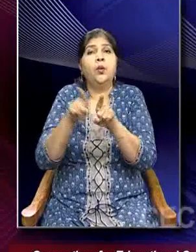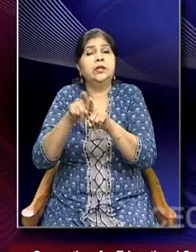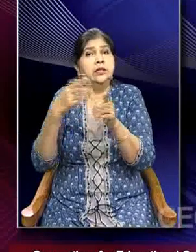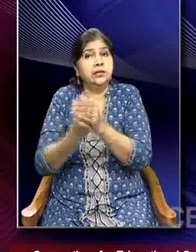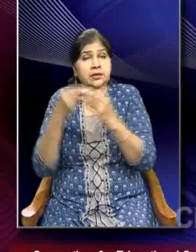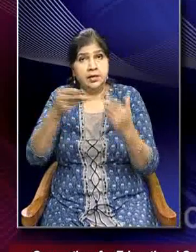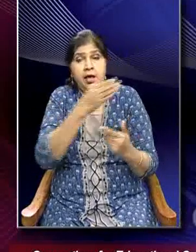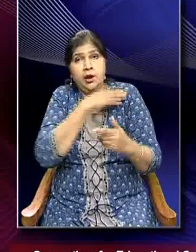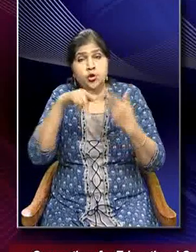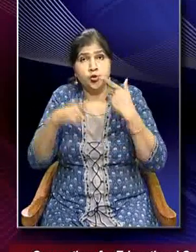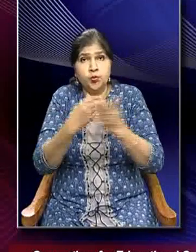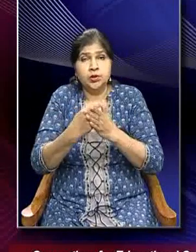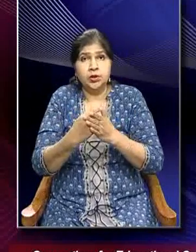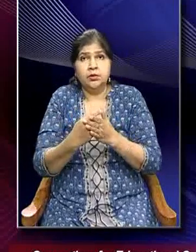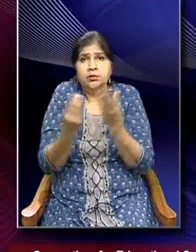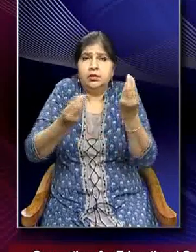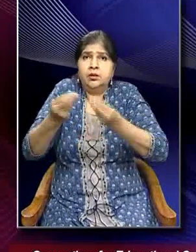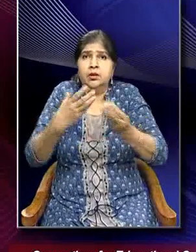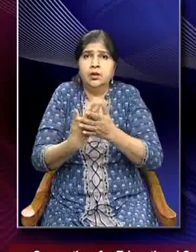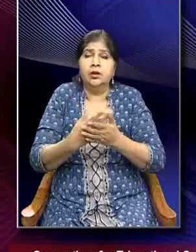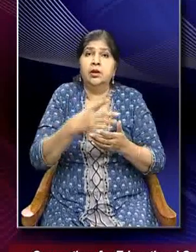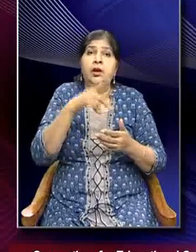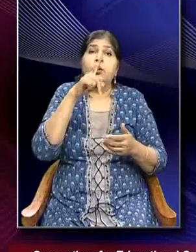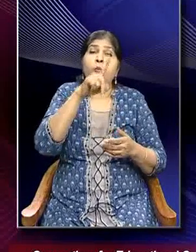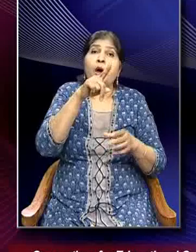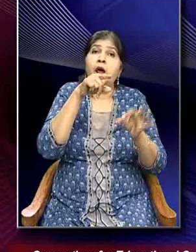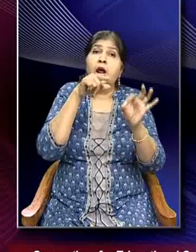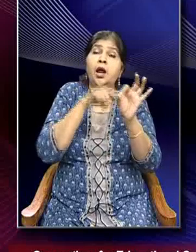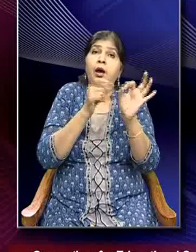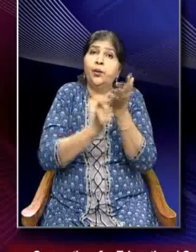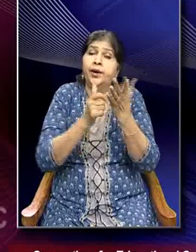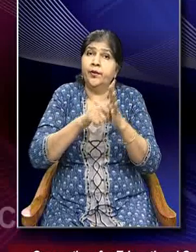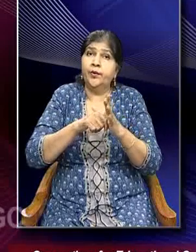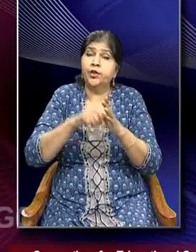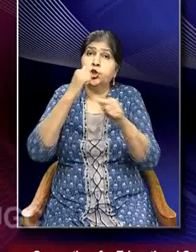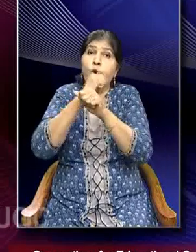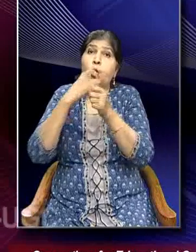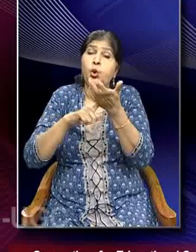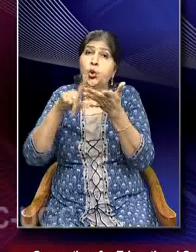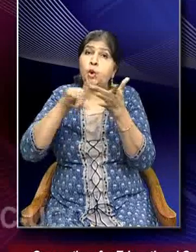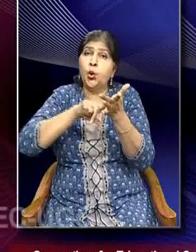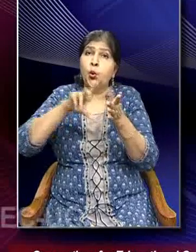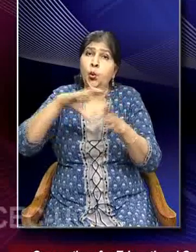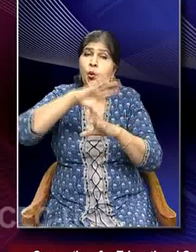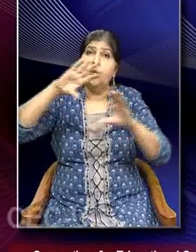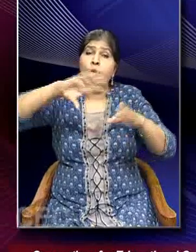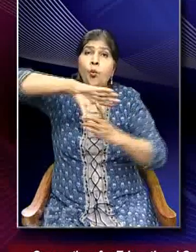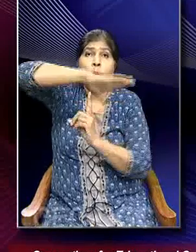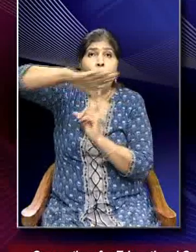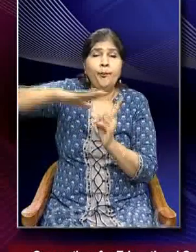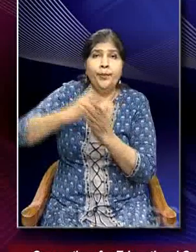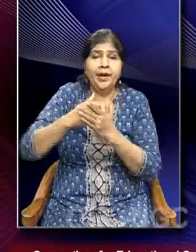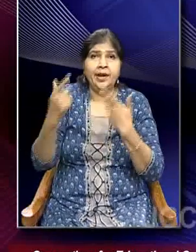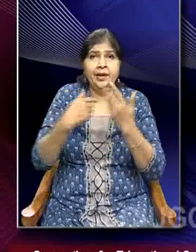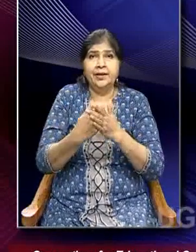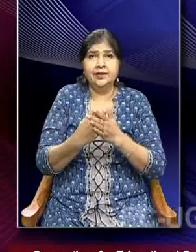transport accounts for nearly one quarter of global energy-related carbon dioxide emissions,